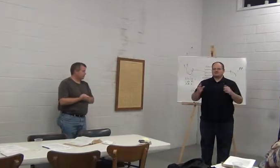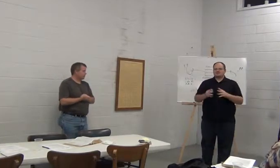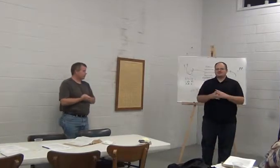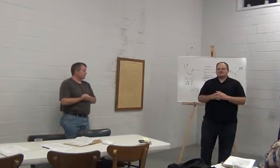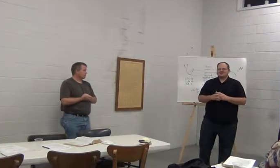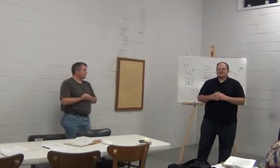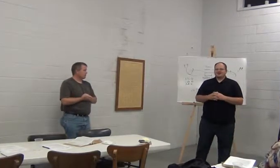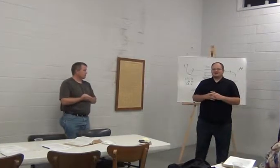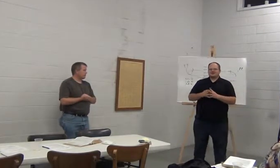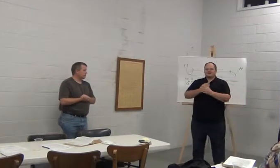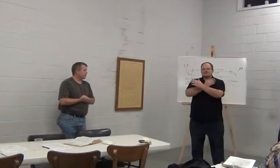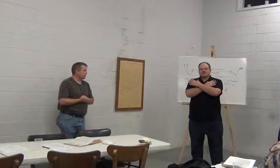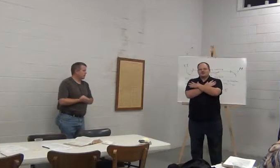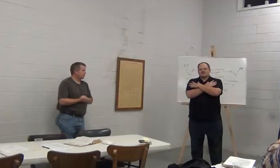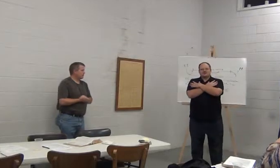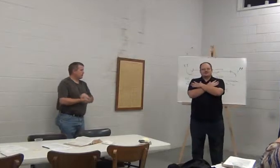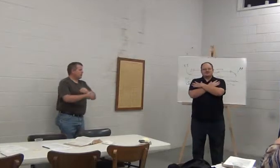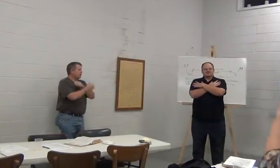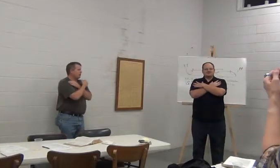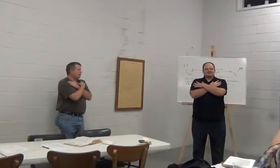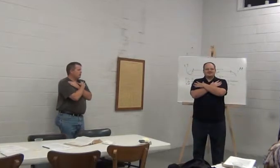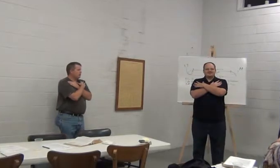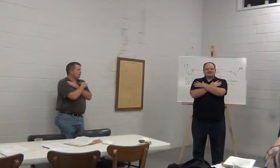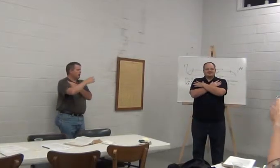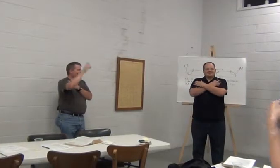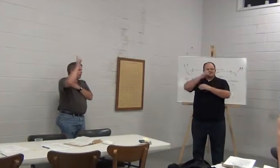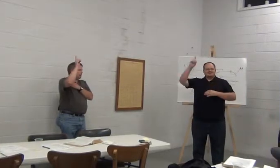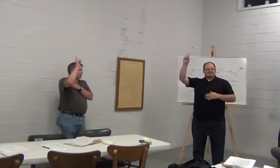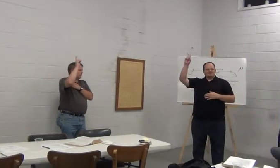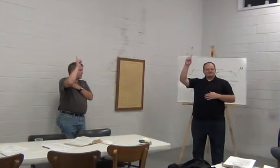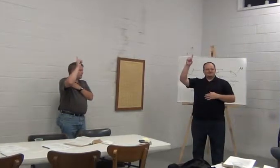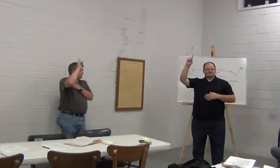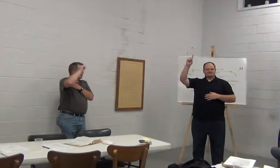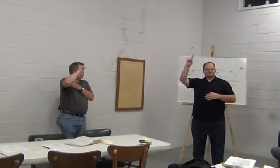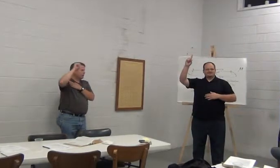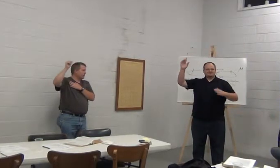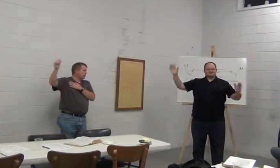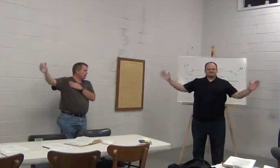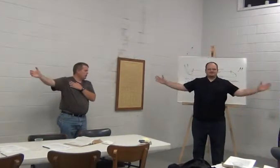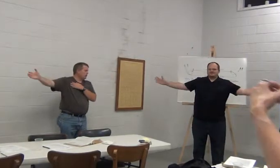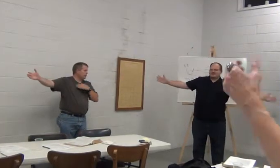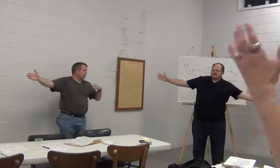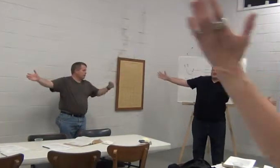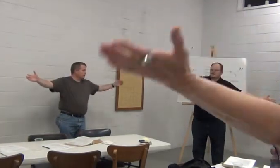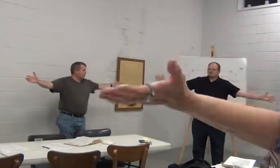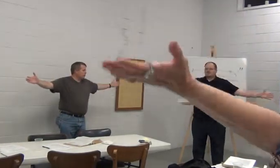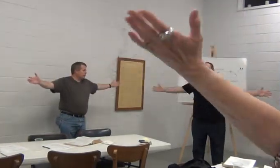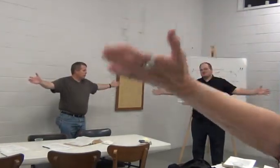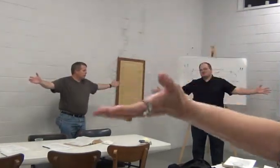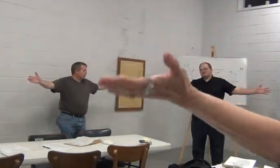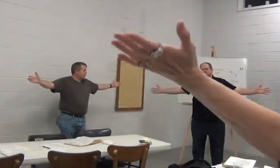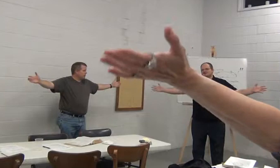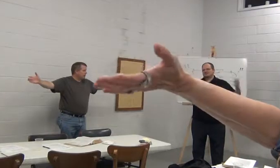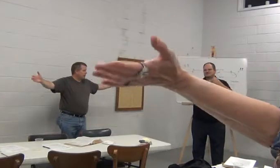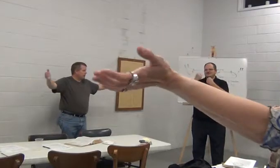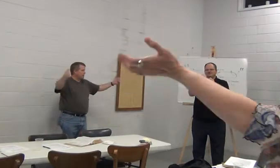easy. Alright. And the greatest one is what? Love God. God. Your family and friends. And your